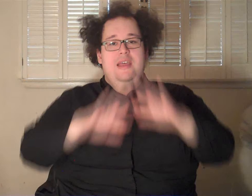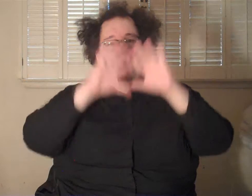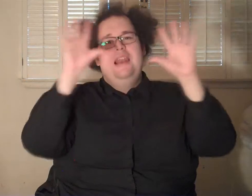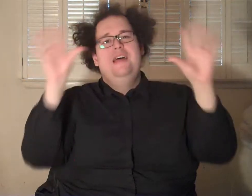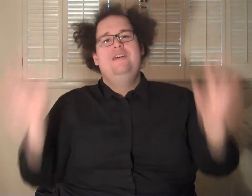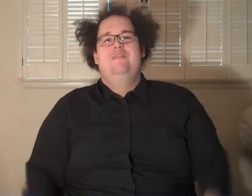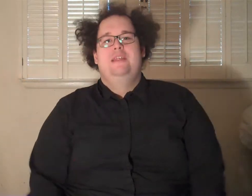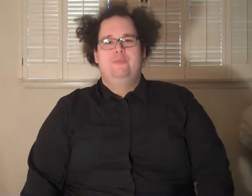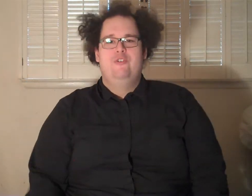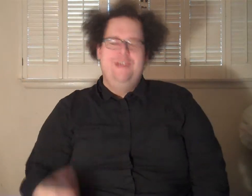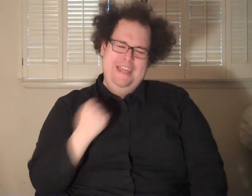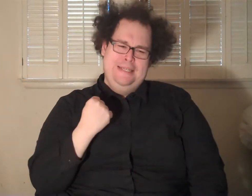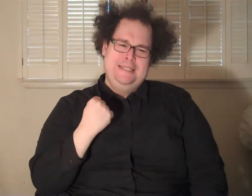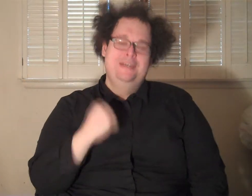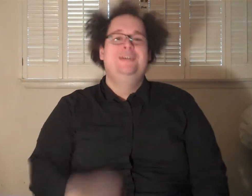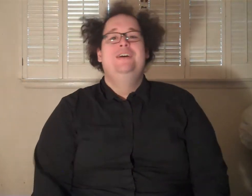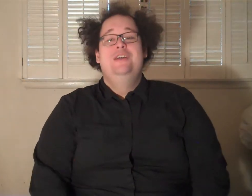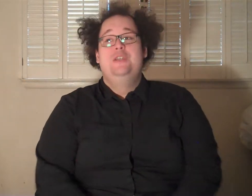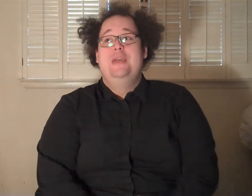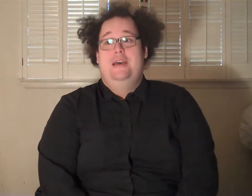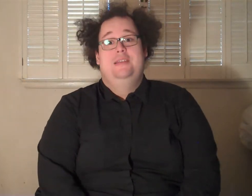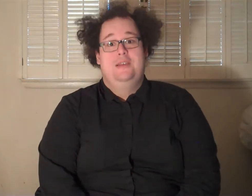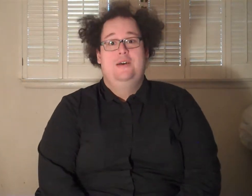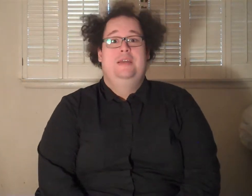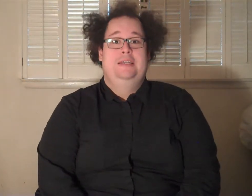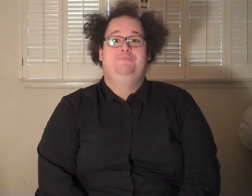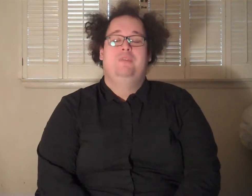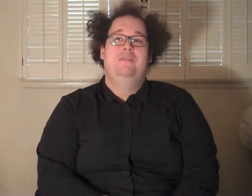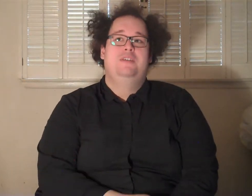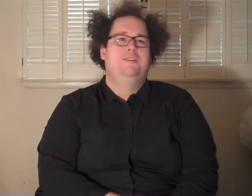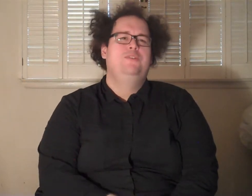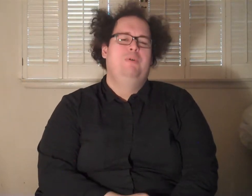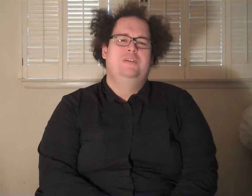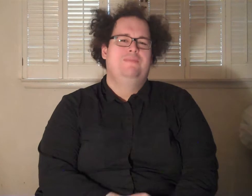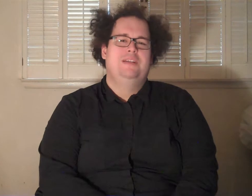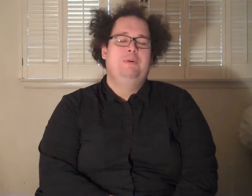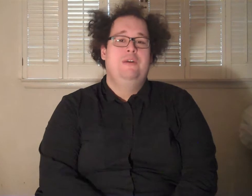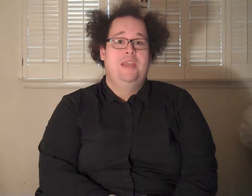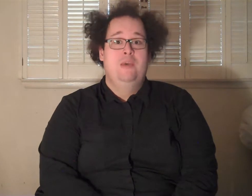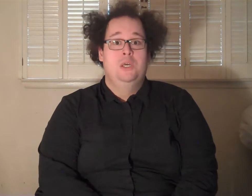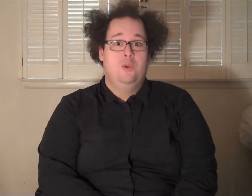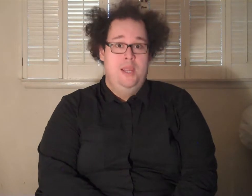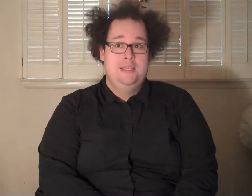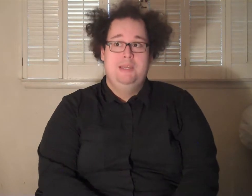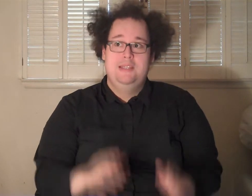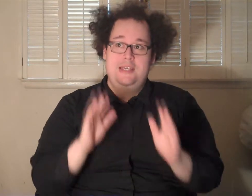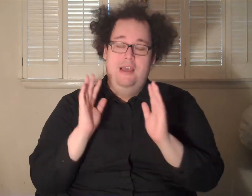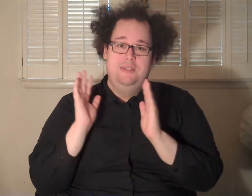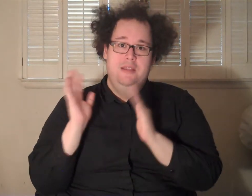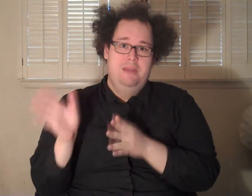Hello everybody, this is my review of IT. So yeah, I saw IT. No spoilers, I'm not going to spoil everything. It was crazy. Because the thing is, I've seen the